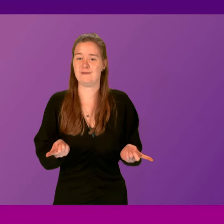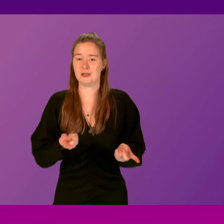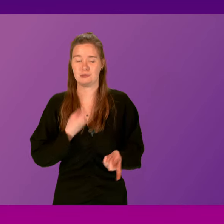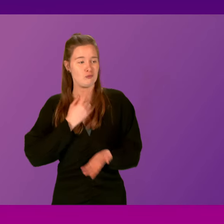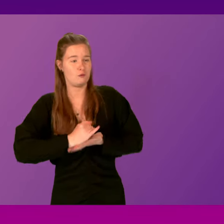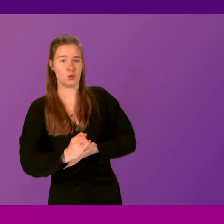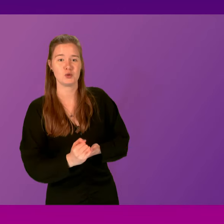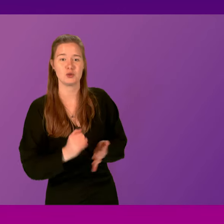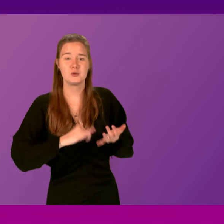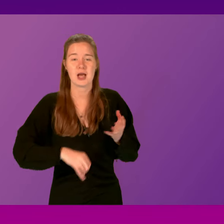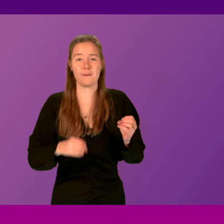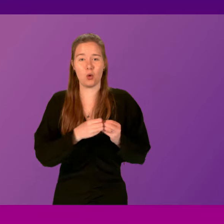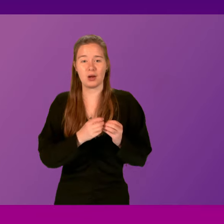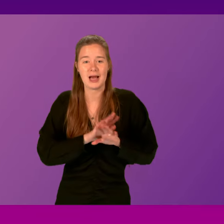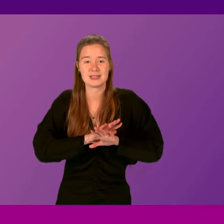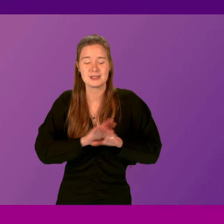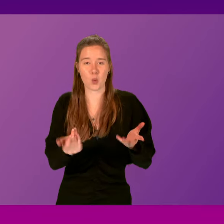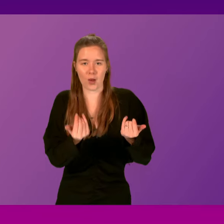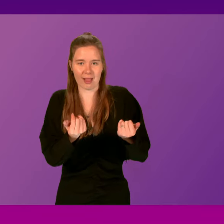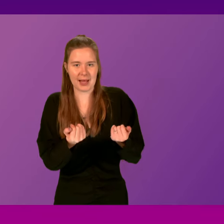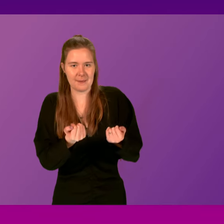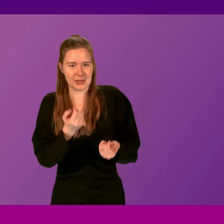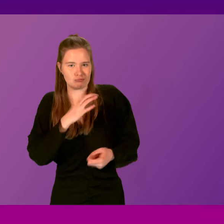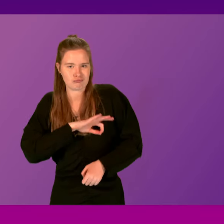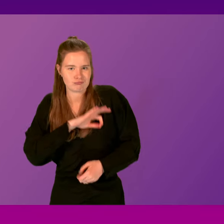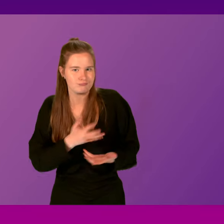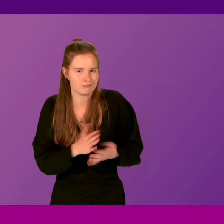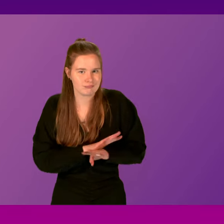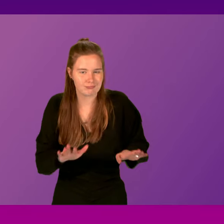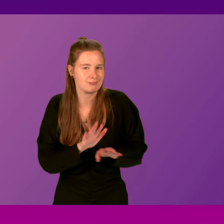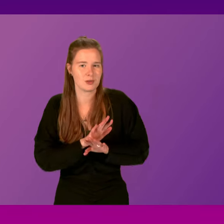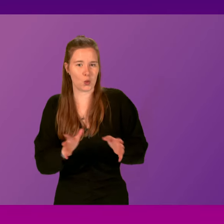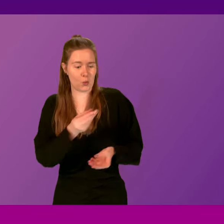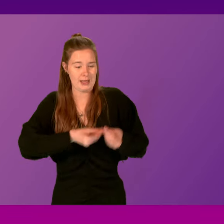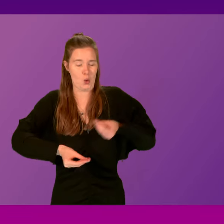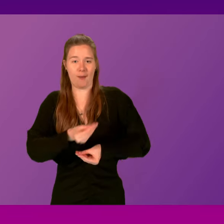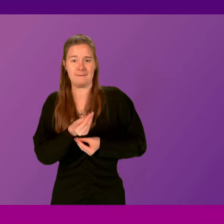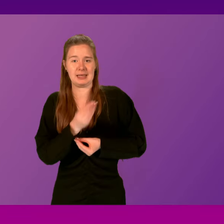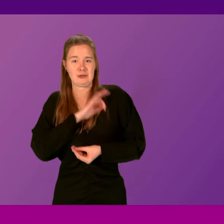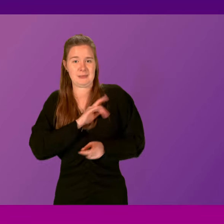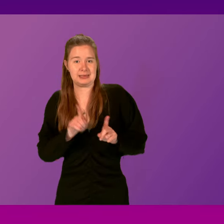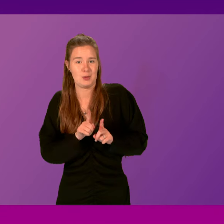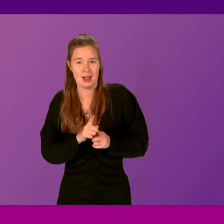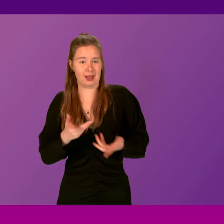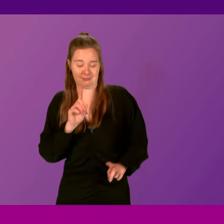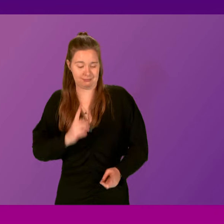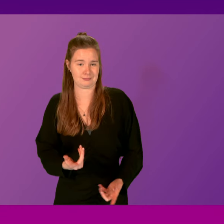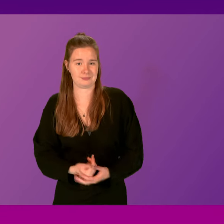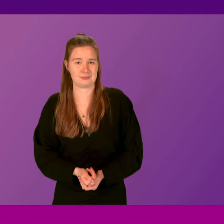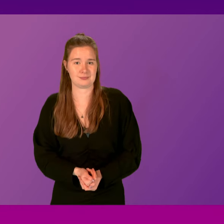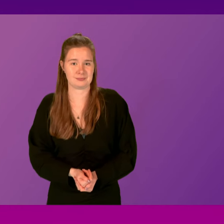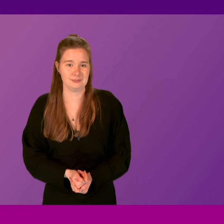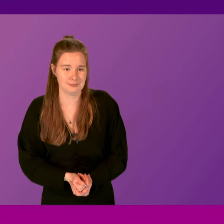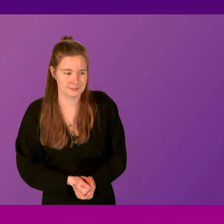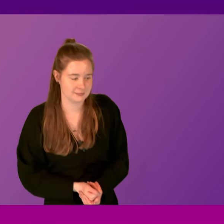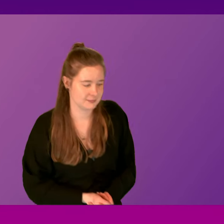I'm afraid Sarah Boyack has no climate credibility. She certainly has no economic credibility in this area either, presenting officer. Question number